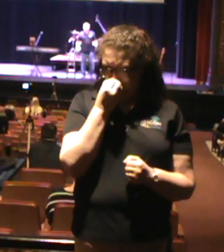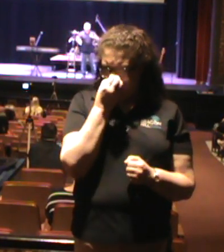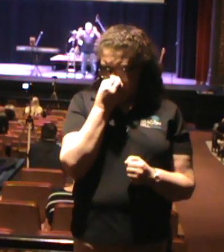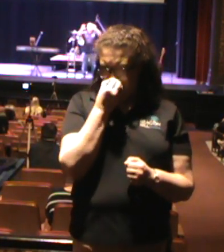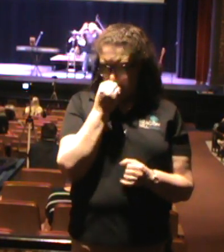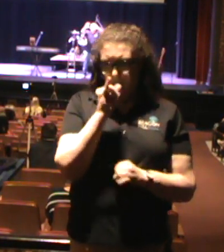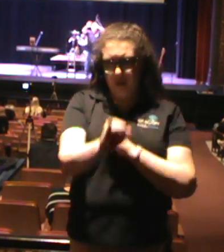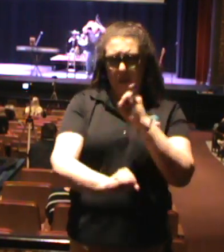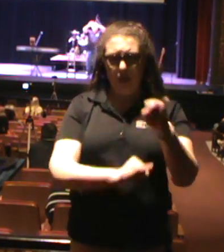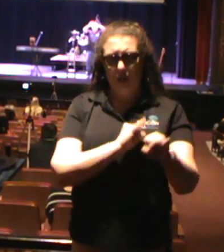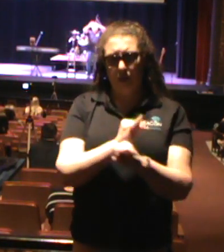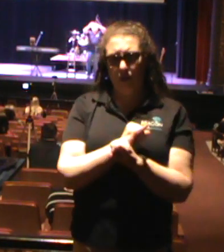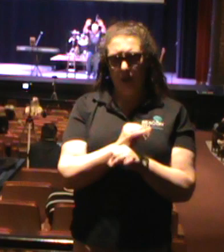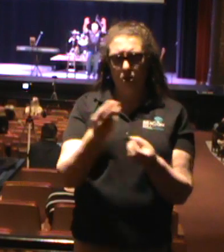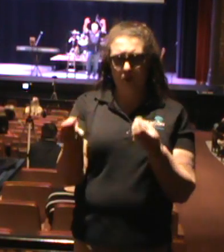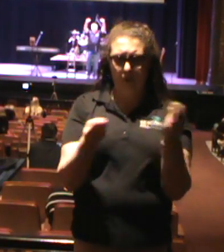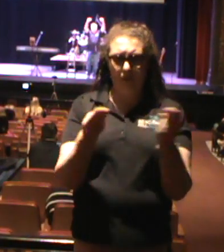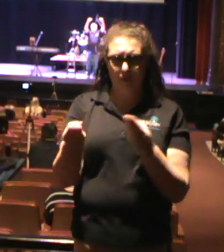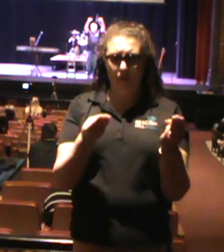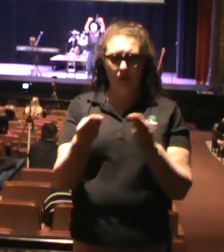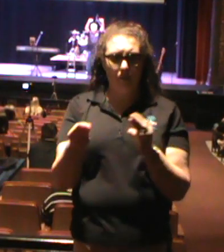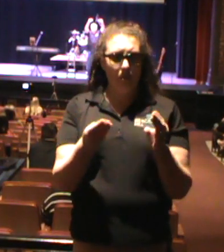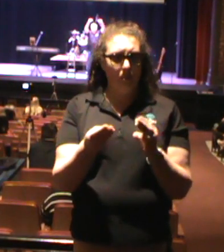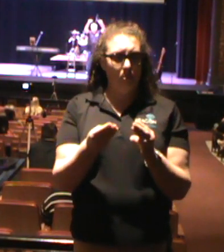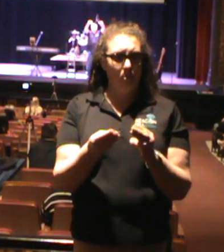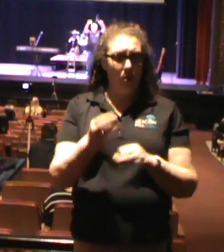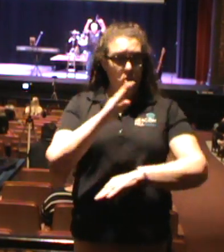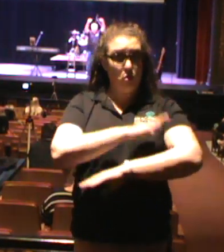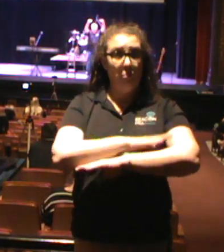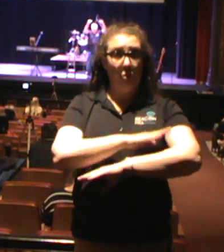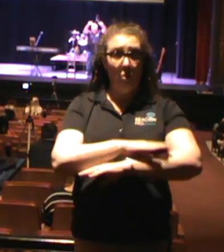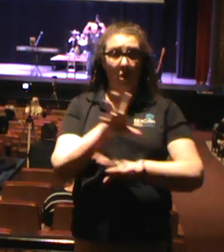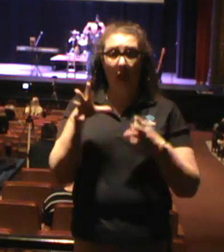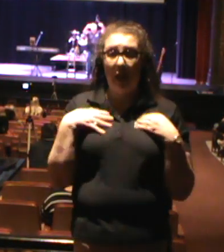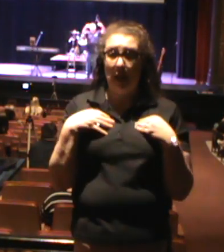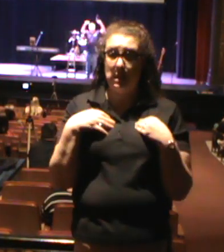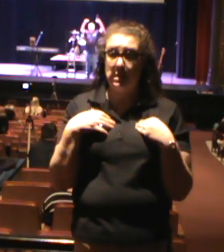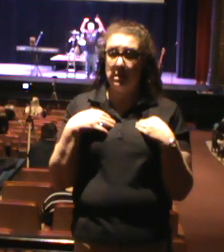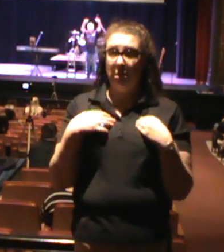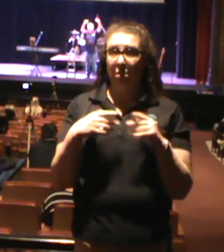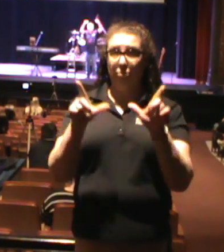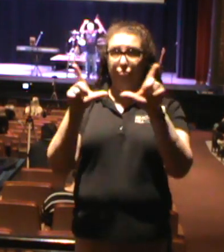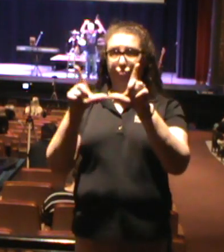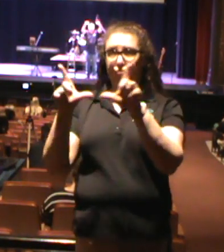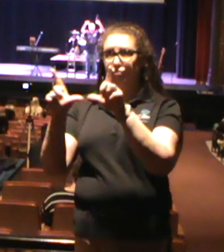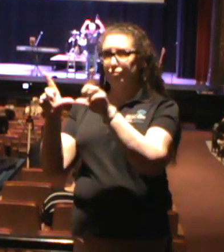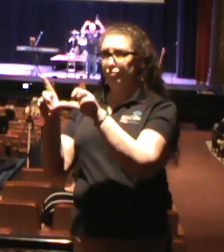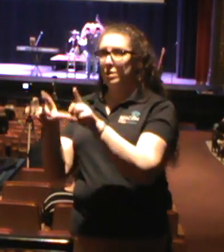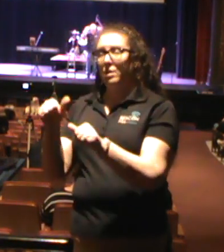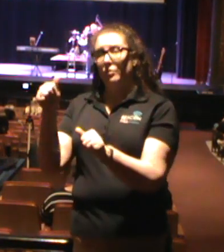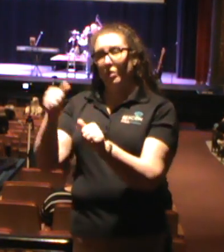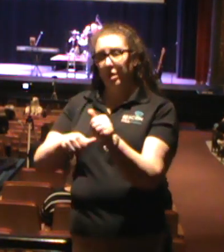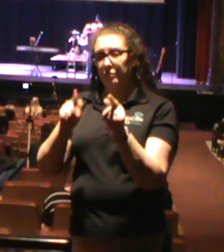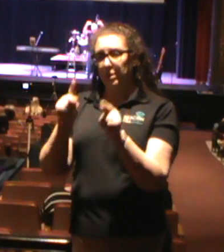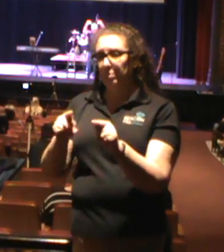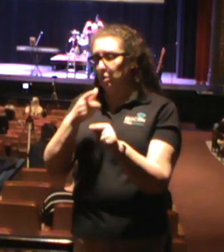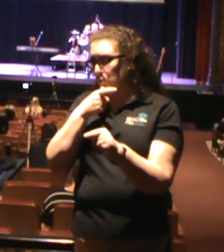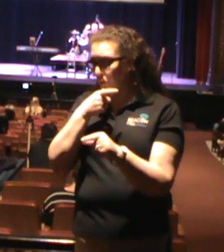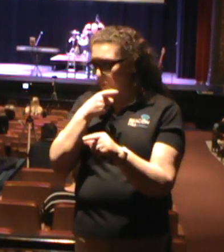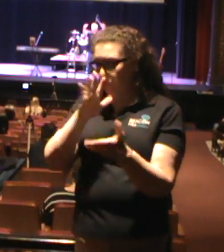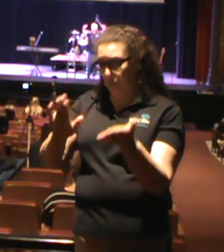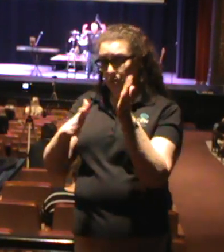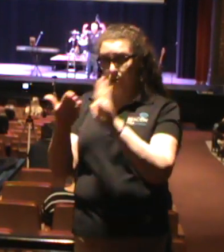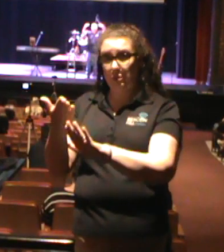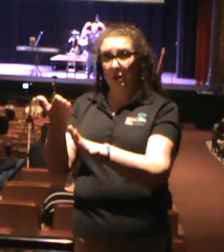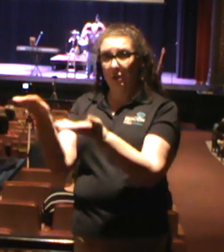Virginia that has a plaque and a person's name for every person who was paying the ultimate price for